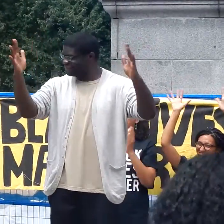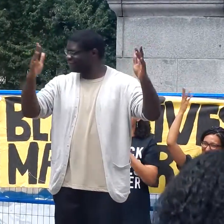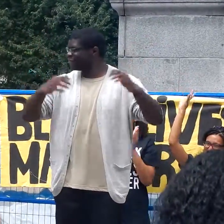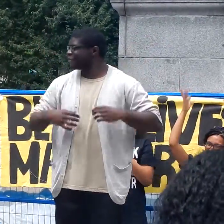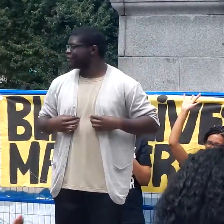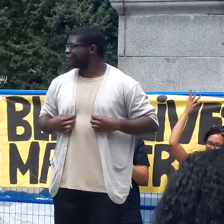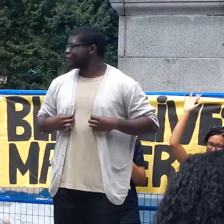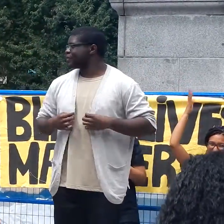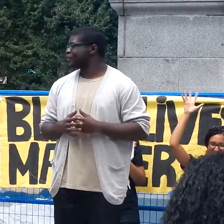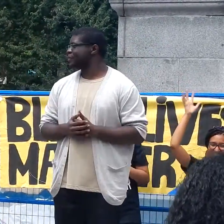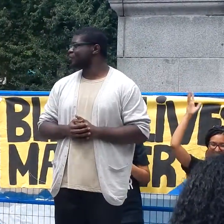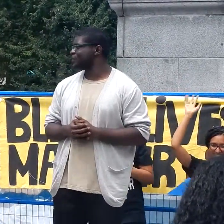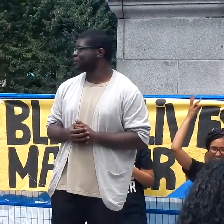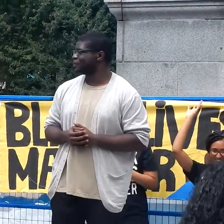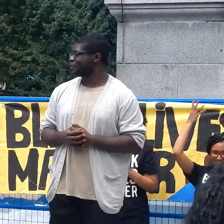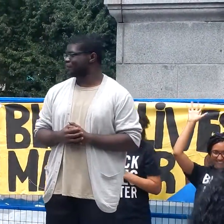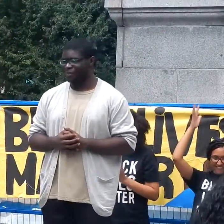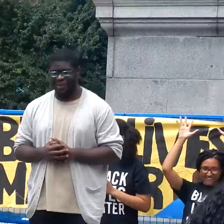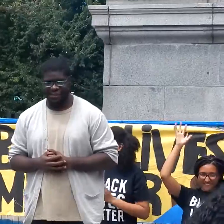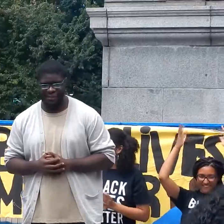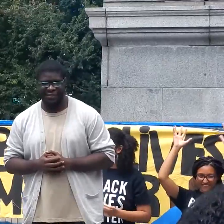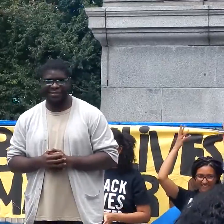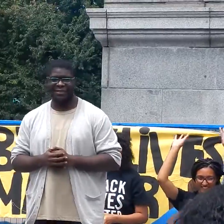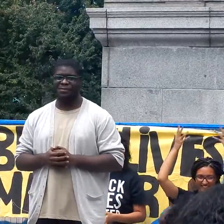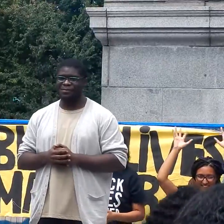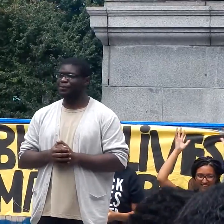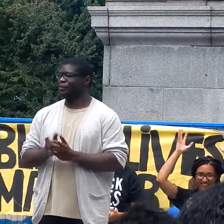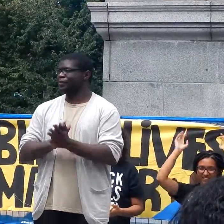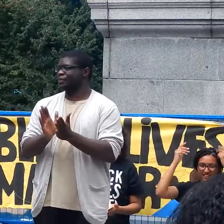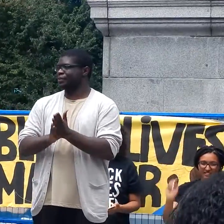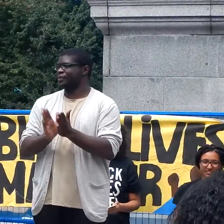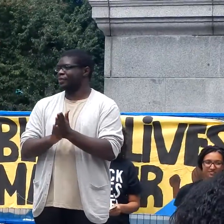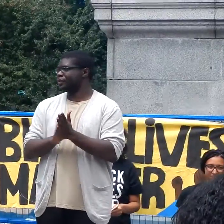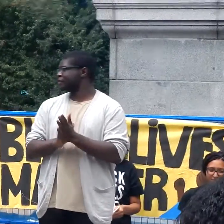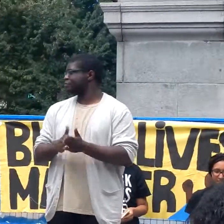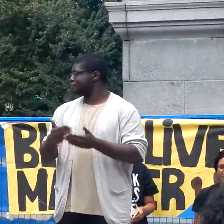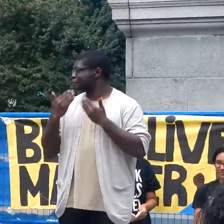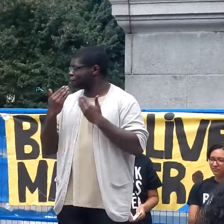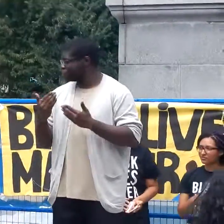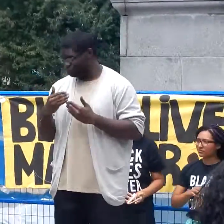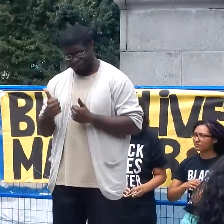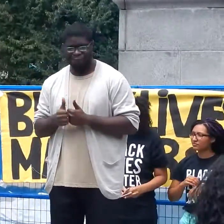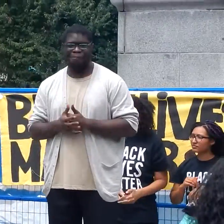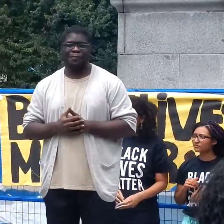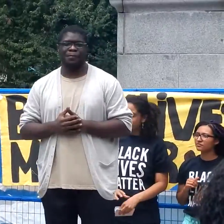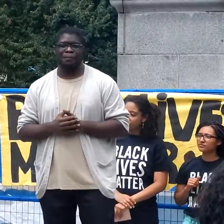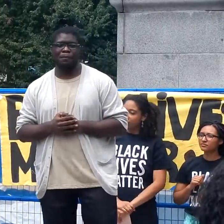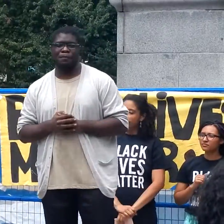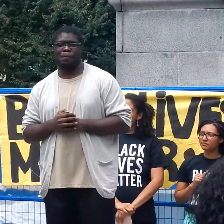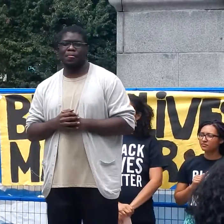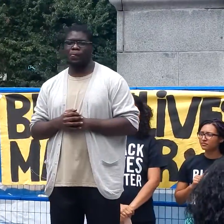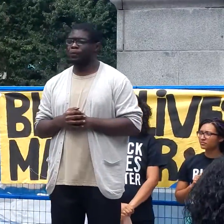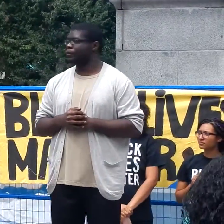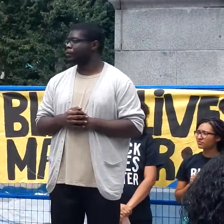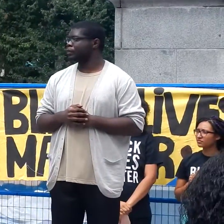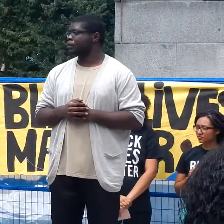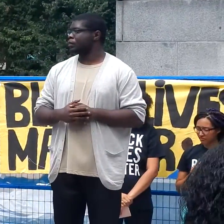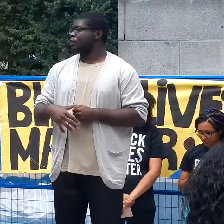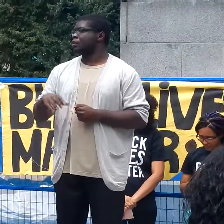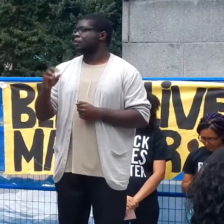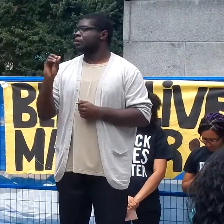you thank you very much okay